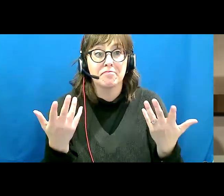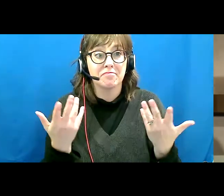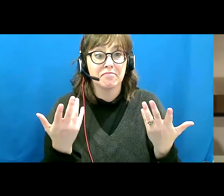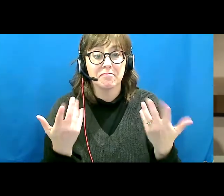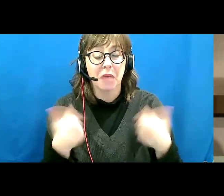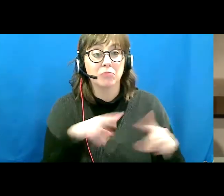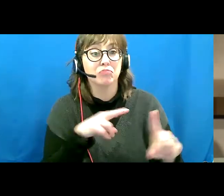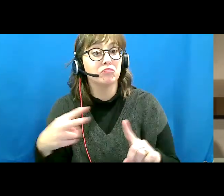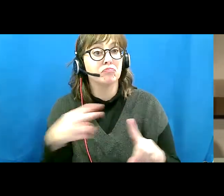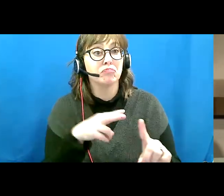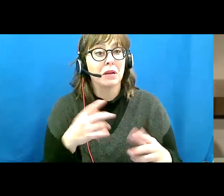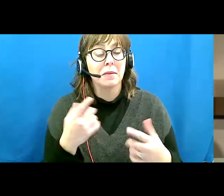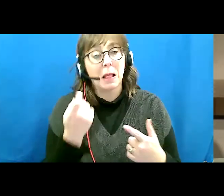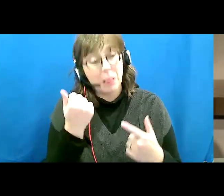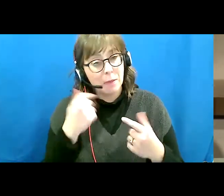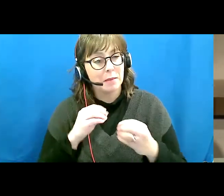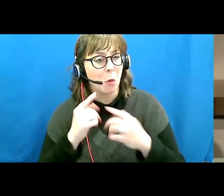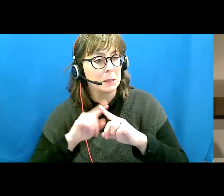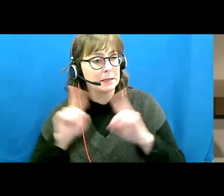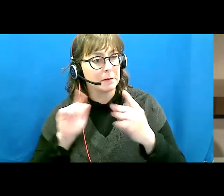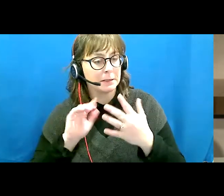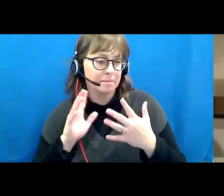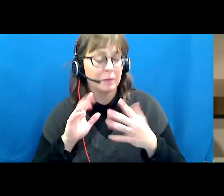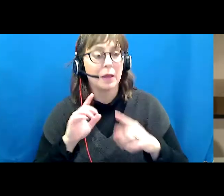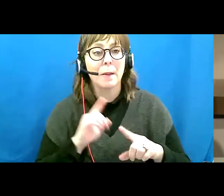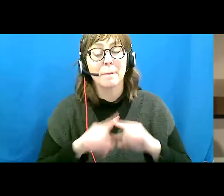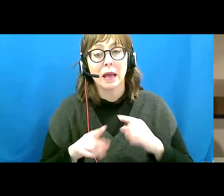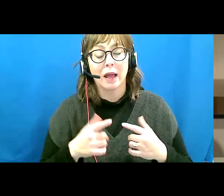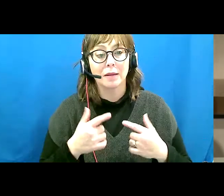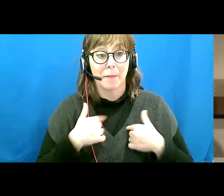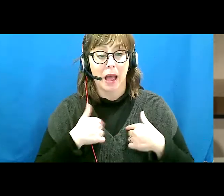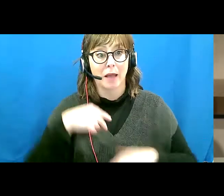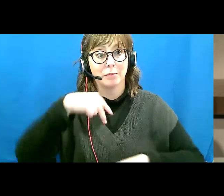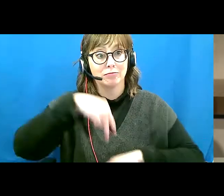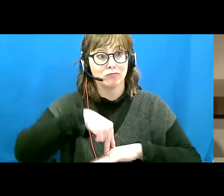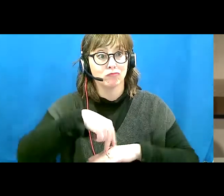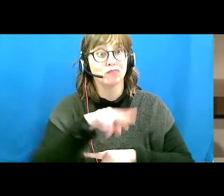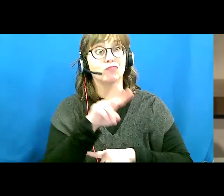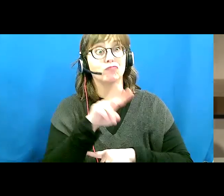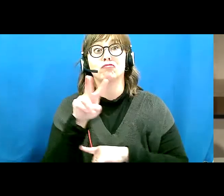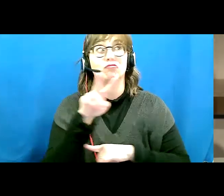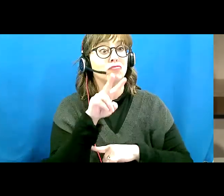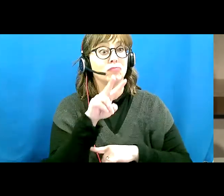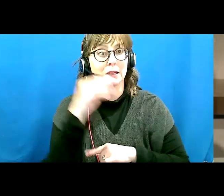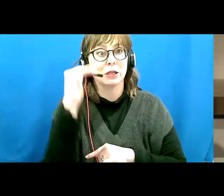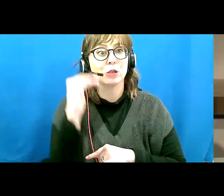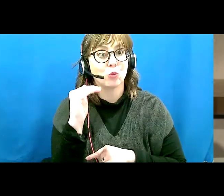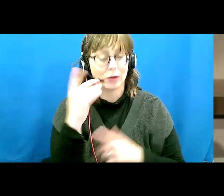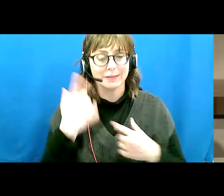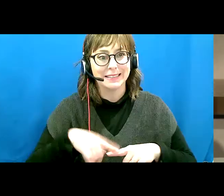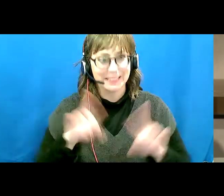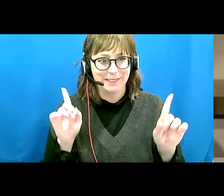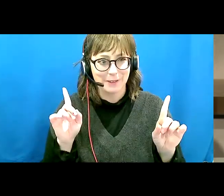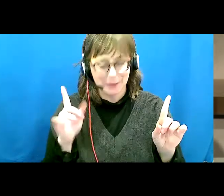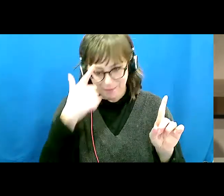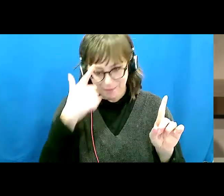else's, just usually obscured. However, in the literal sense, my perspective may be a little different than someone who was born able-bodied.